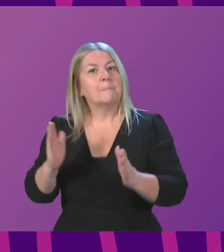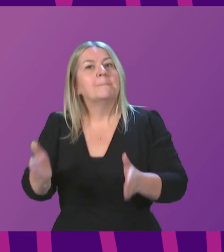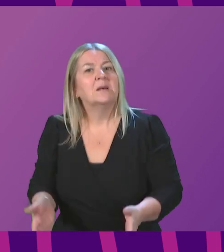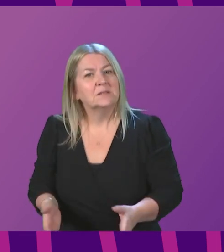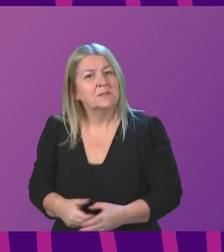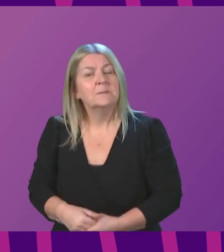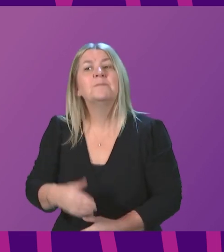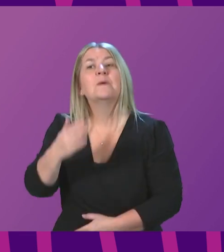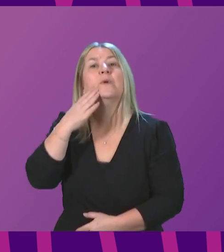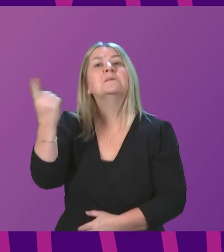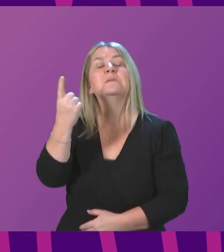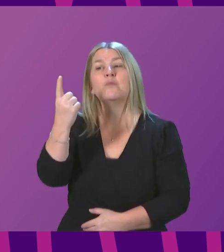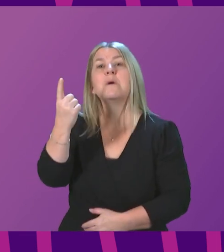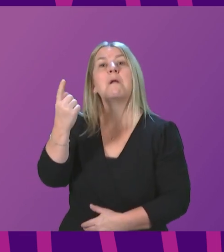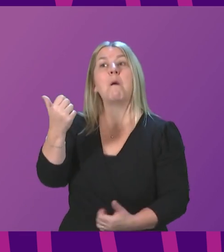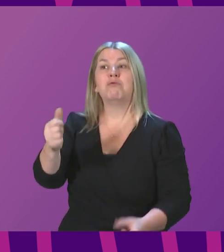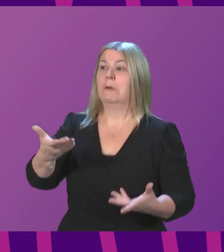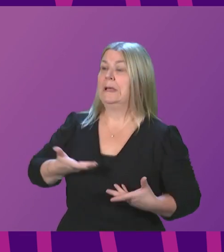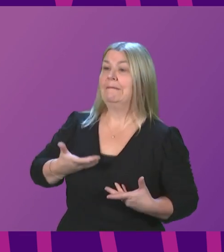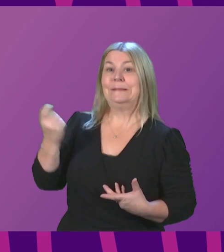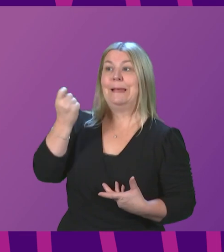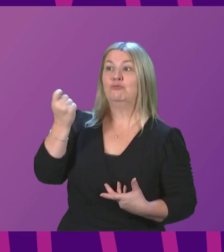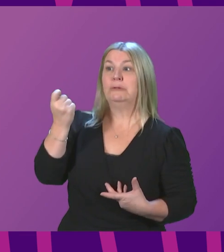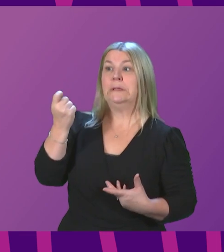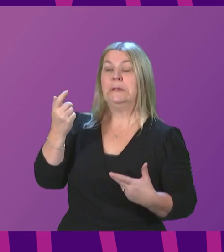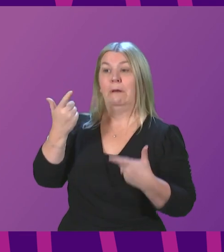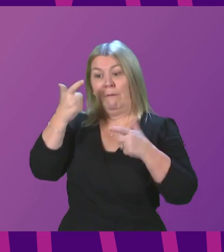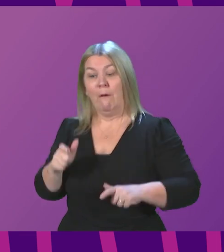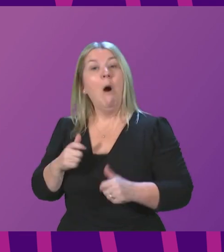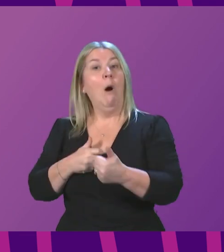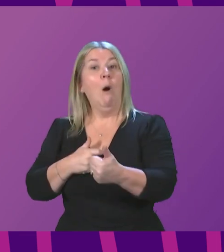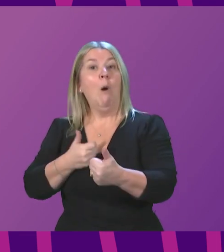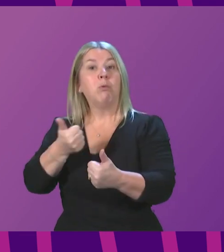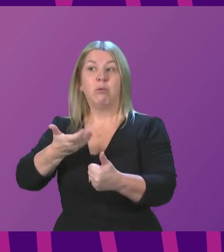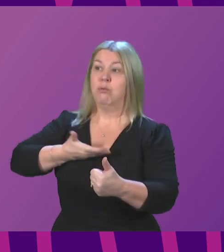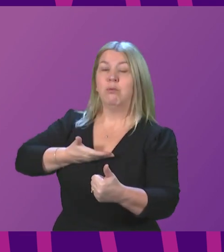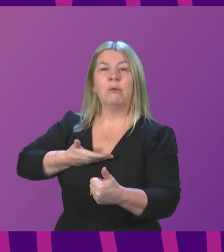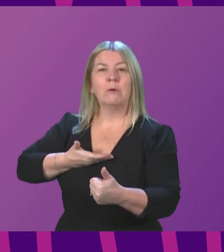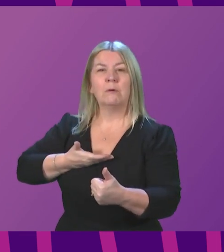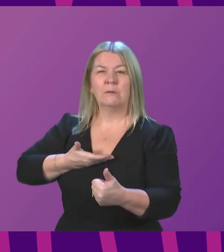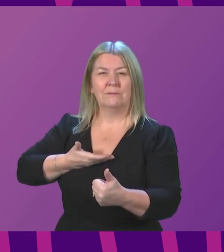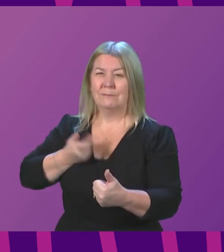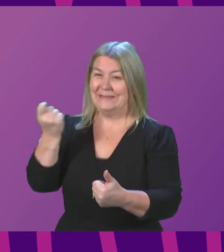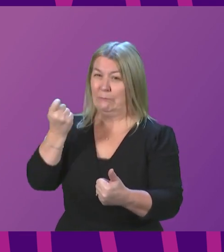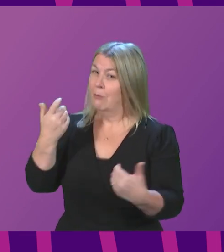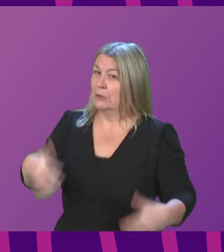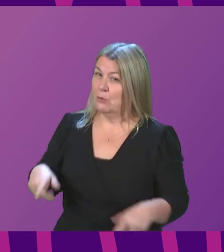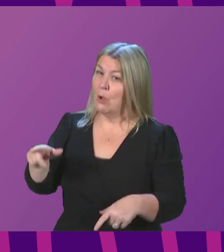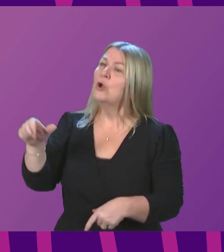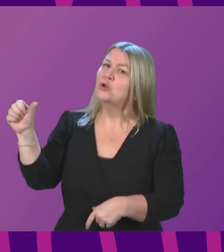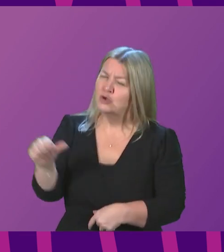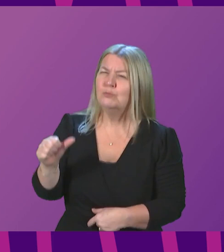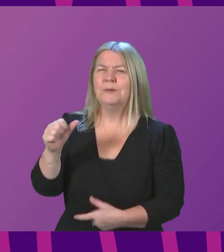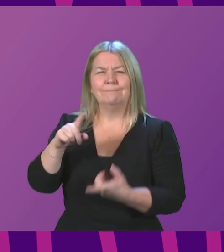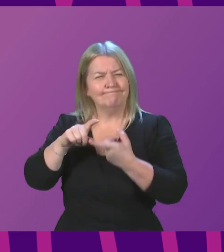into temporary accommodation, it should be just that, temporary. A home is more than four walls and a roof above your head. It is a